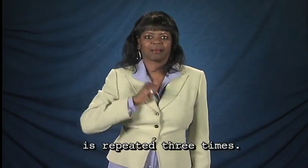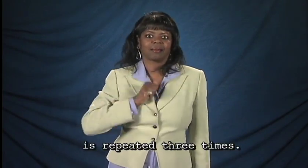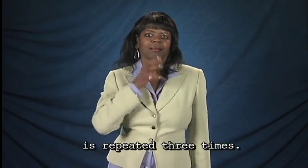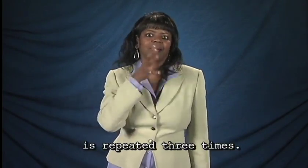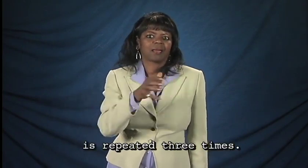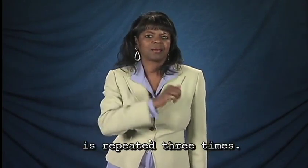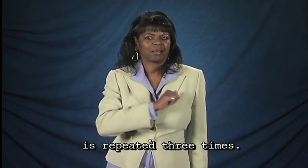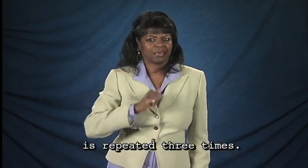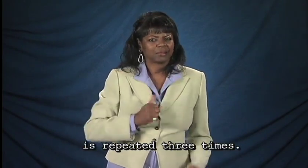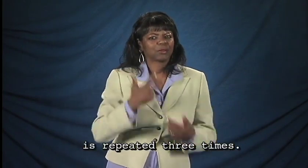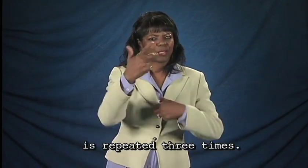repeated three times.